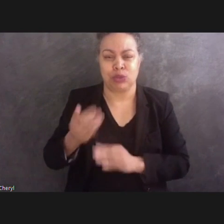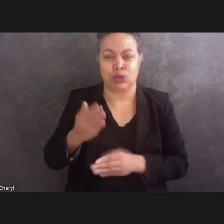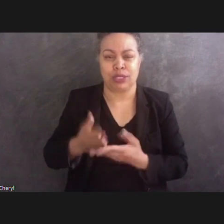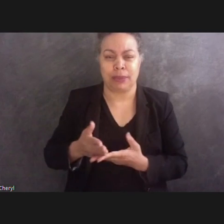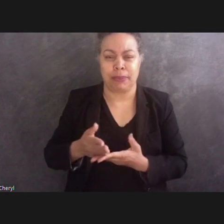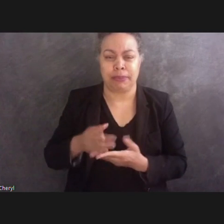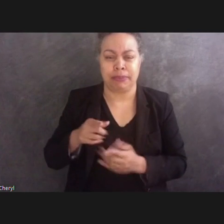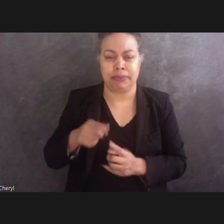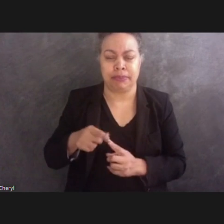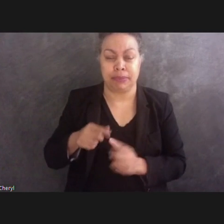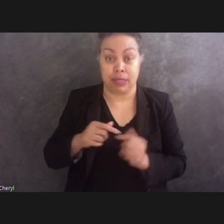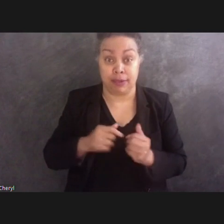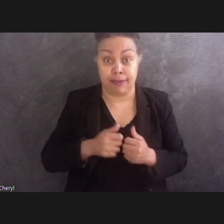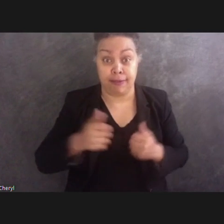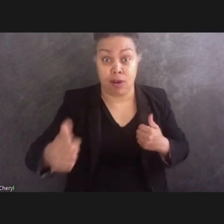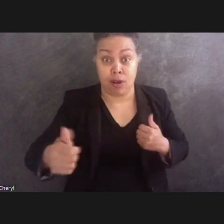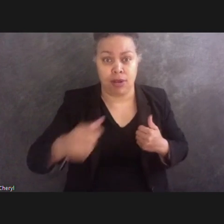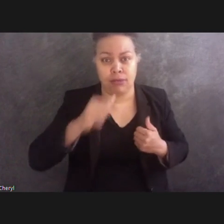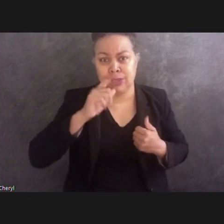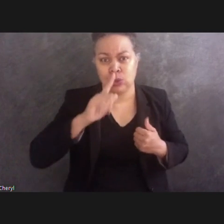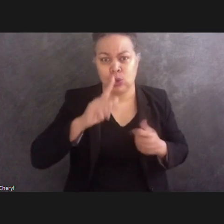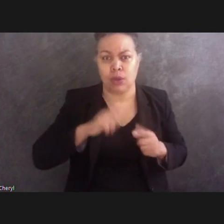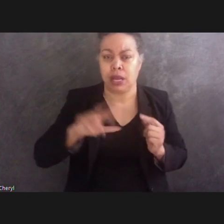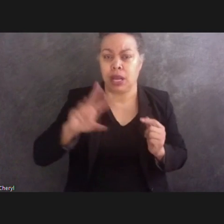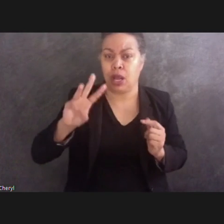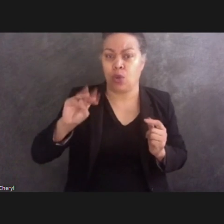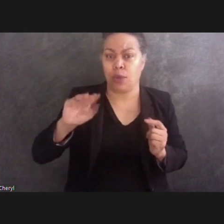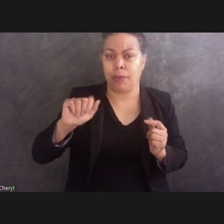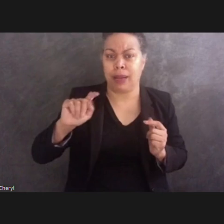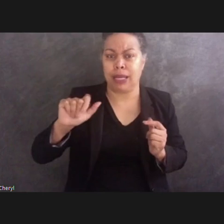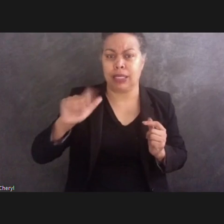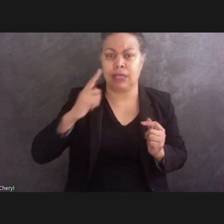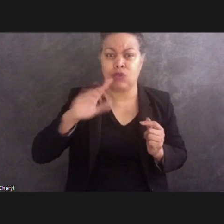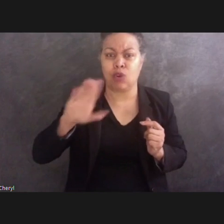WMATA for bus options, but it's definitely something that is important.